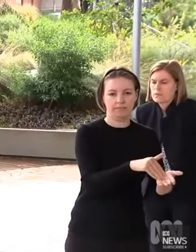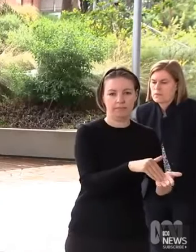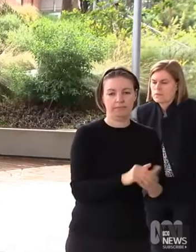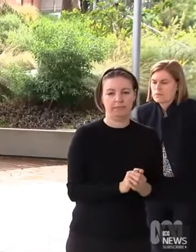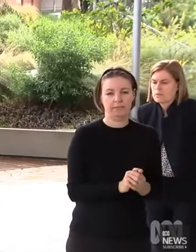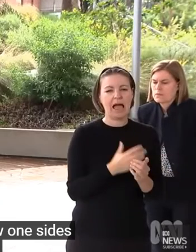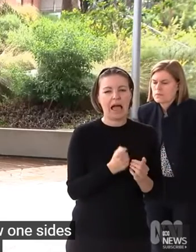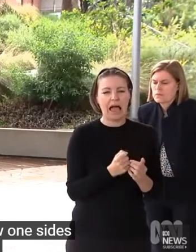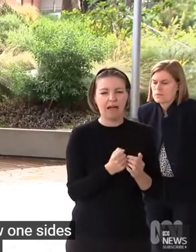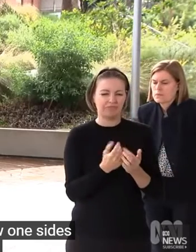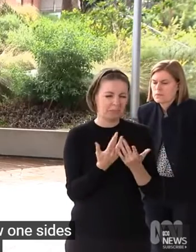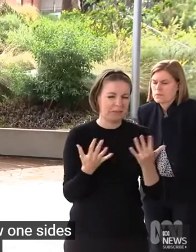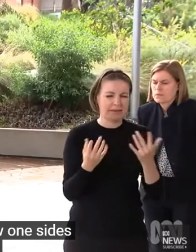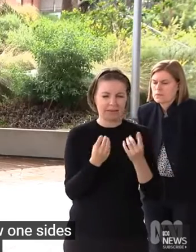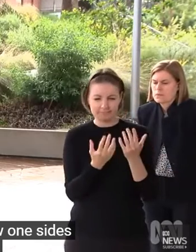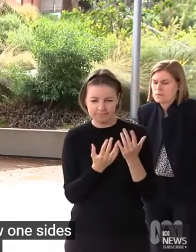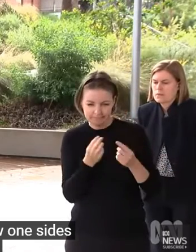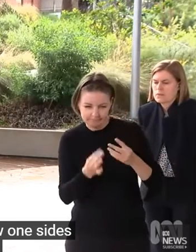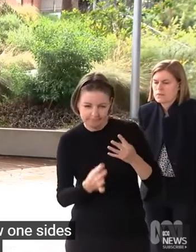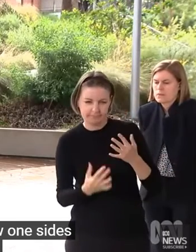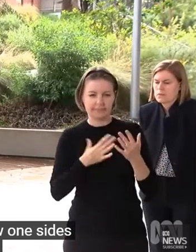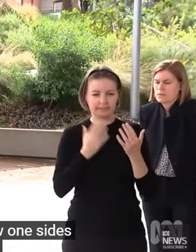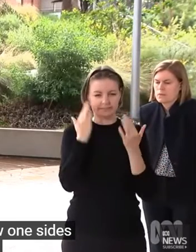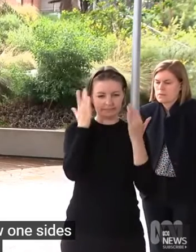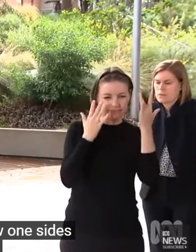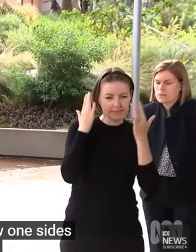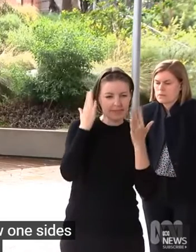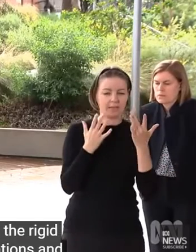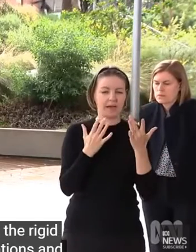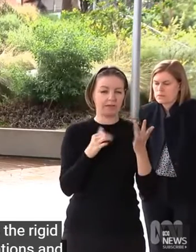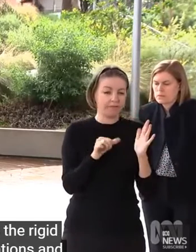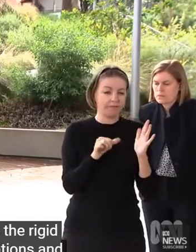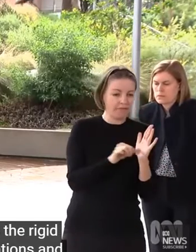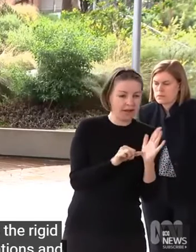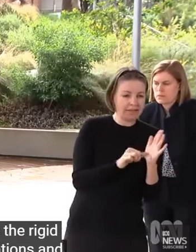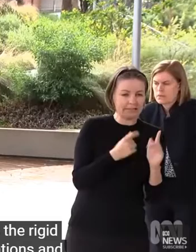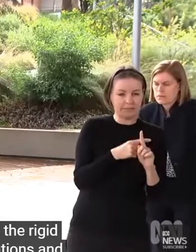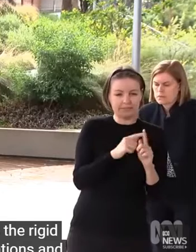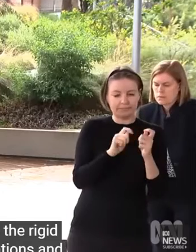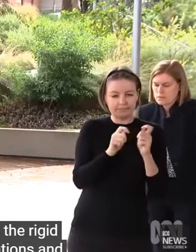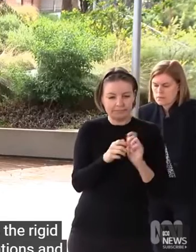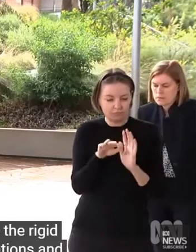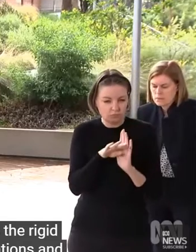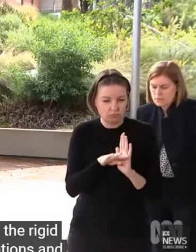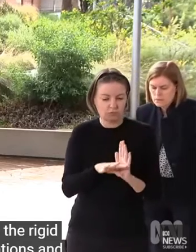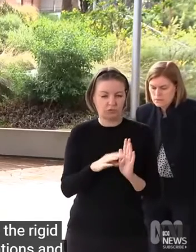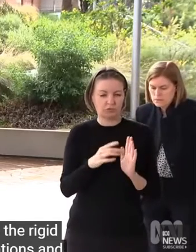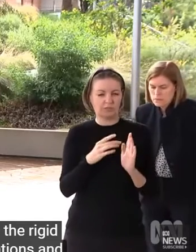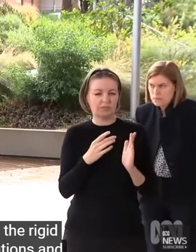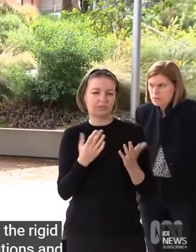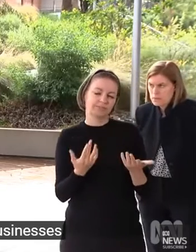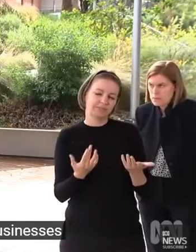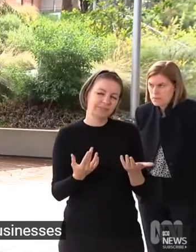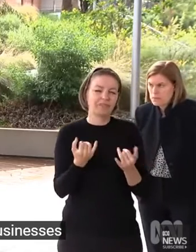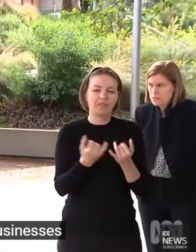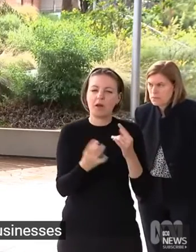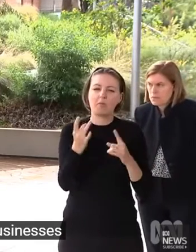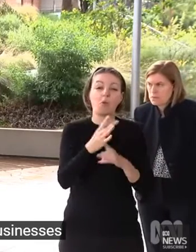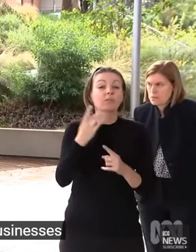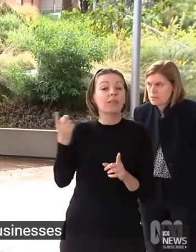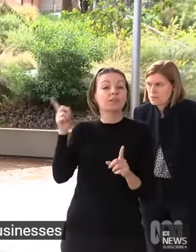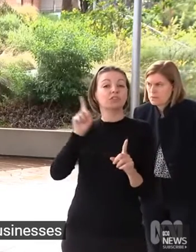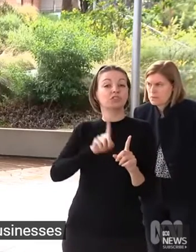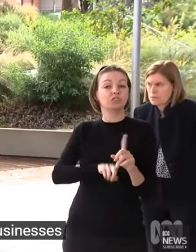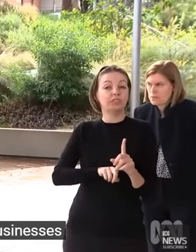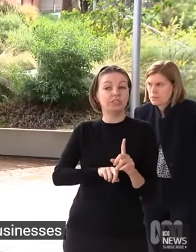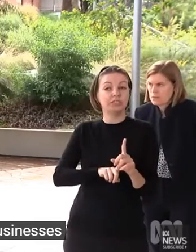you know, amending regulations and making it easier for businesses. That was a key factor last year. And I can tell you from the feedback